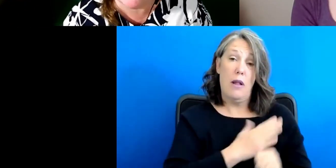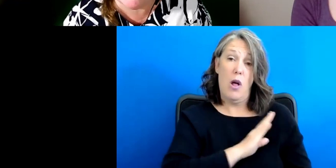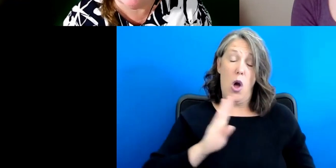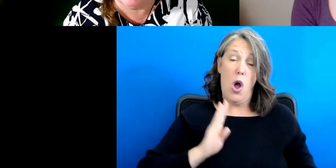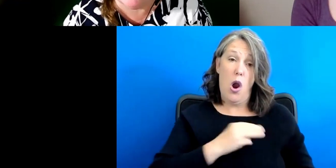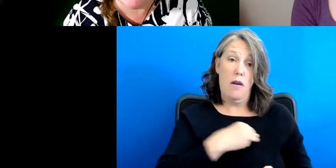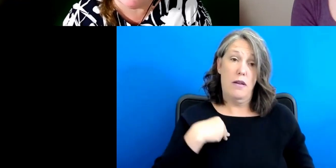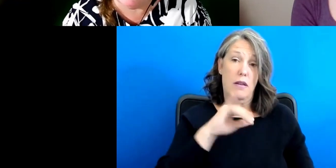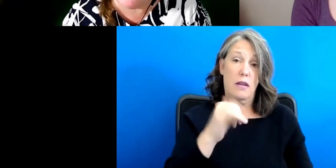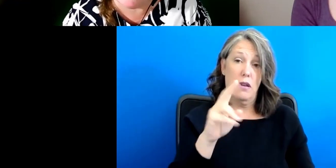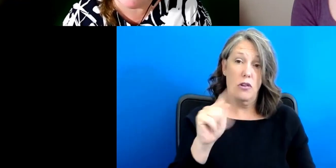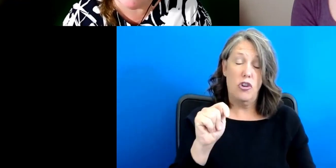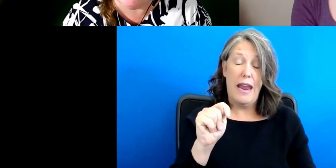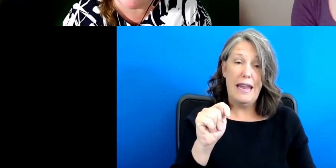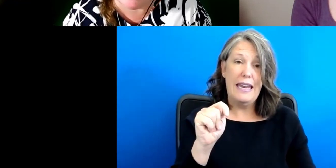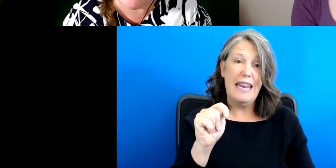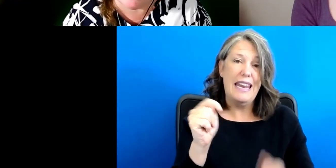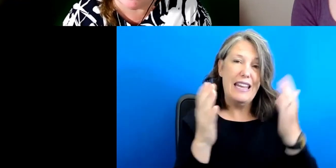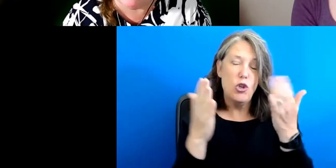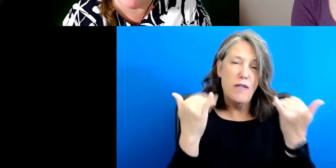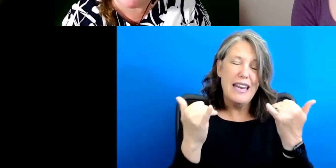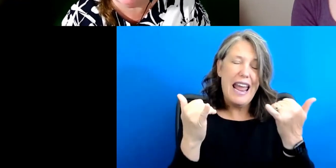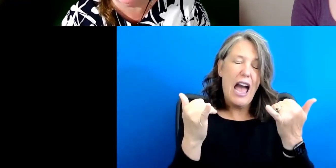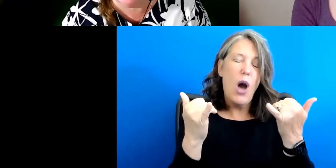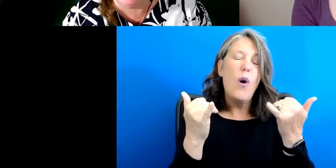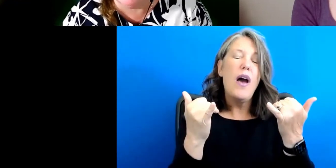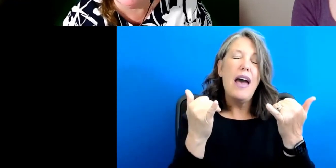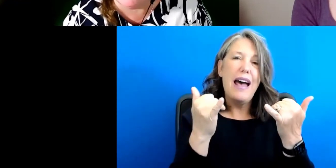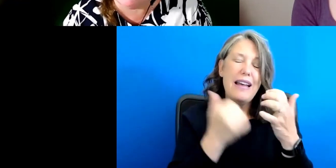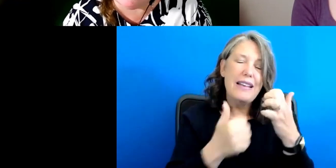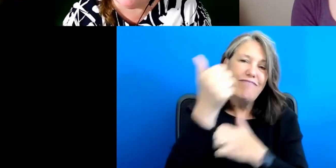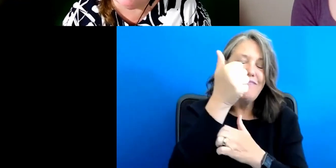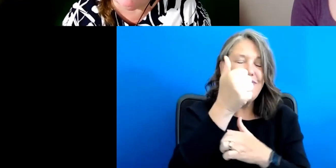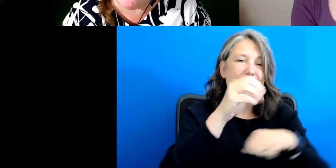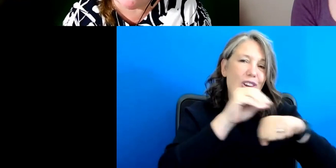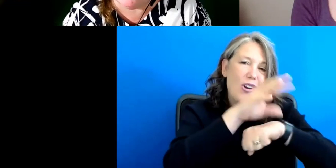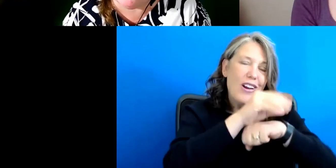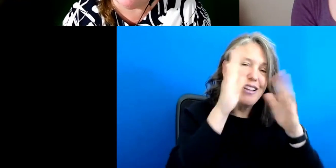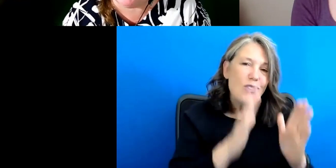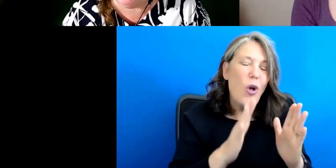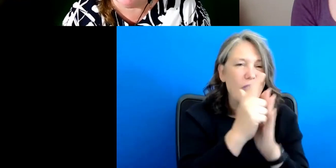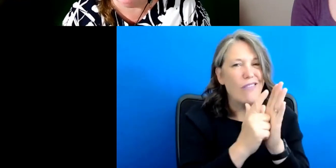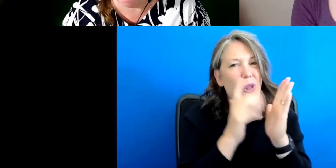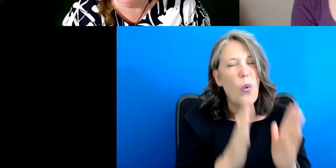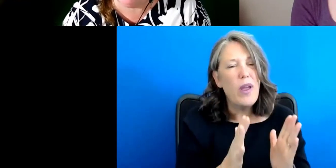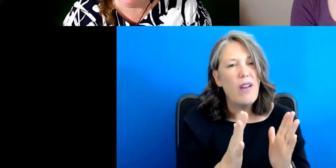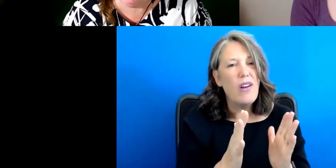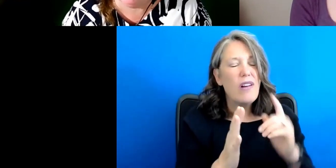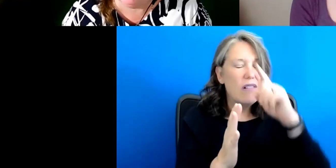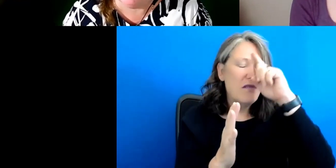Janet Lord is serving as a senior cons legal consultant to the special rapporteur, Gerard Quinn.